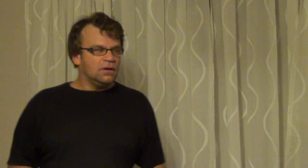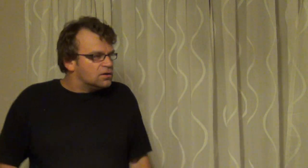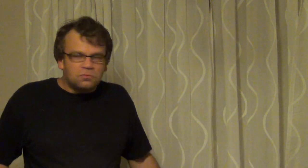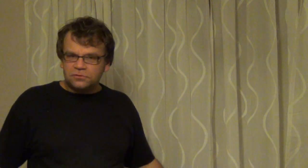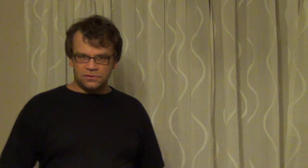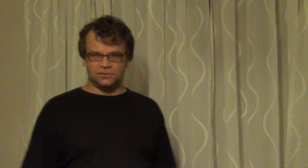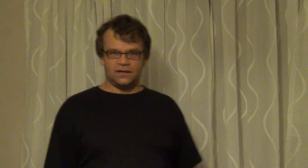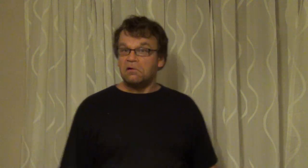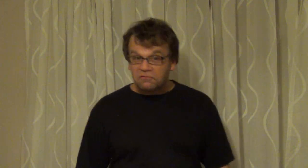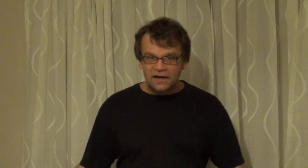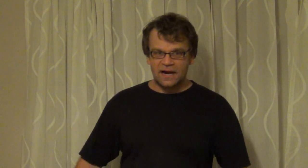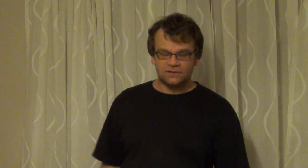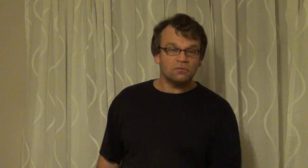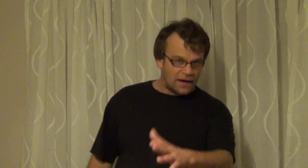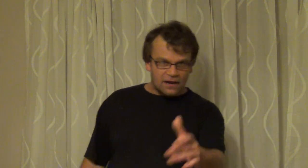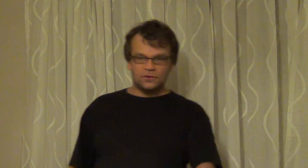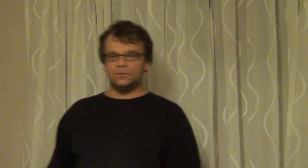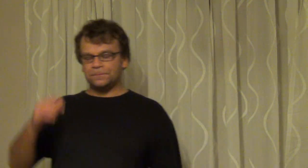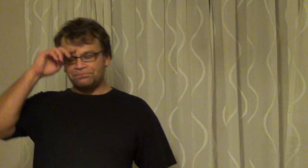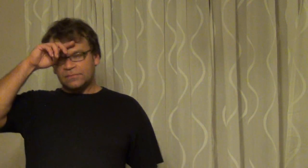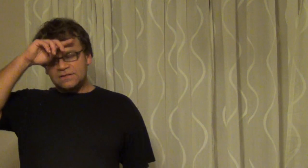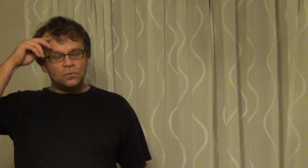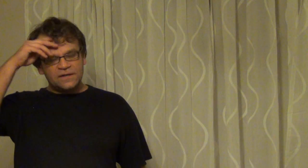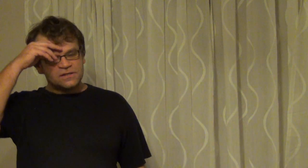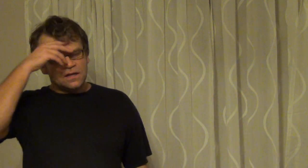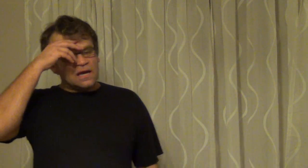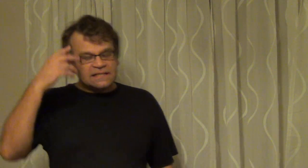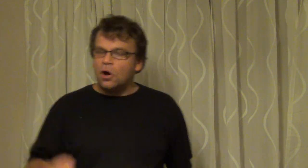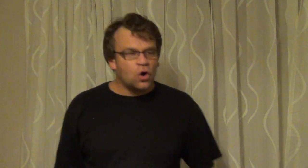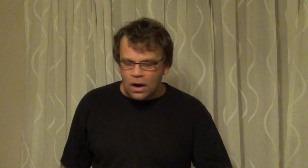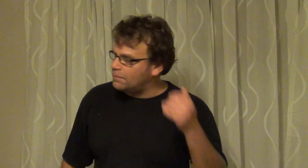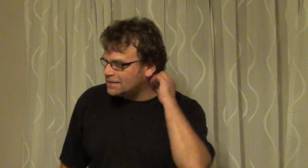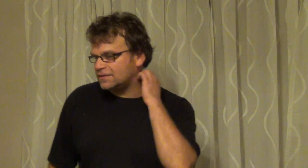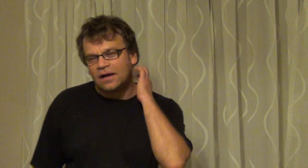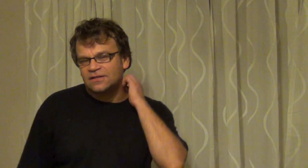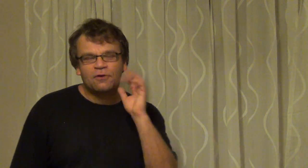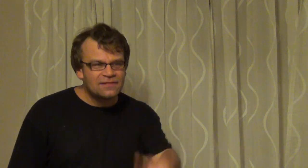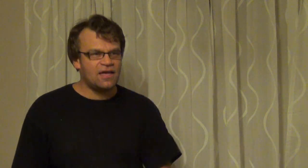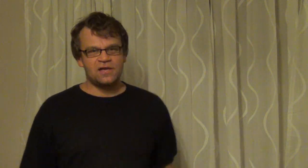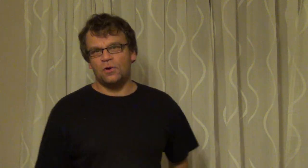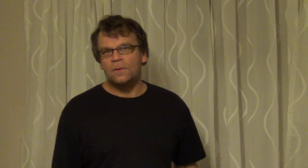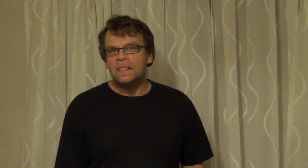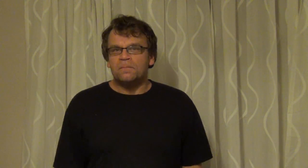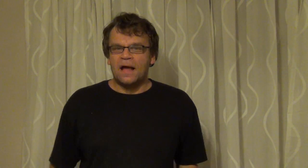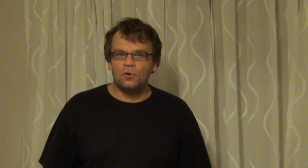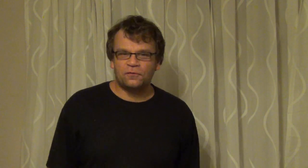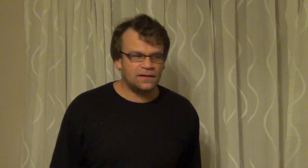no so what you doing today Friday night or Friday afternoon school finish it said no no it's a great day you know my girlfriend